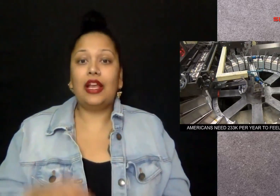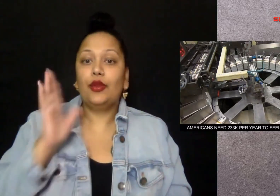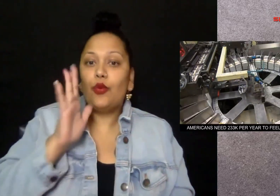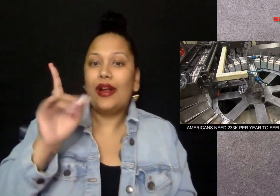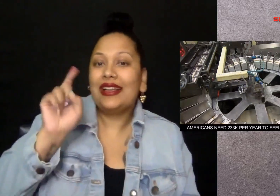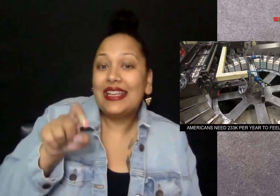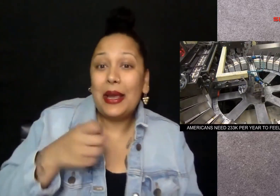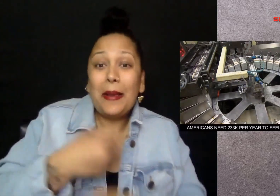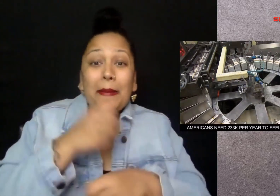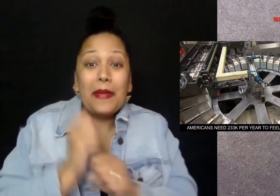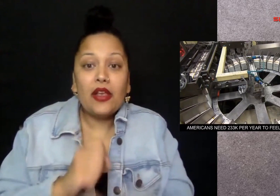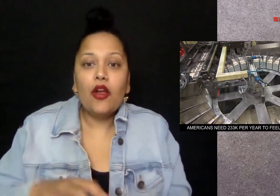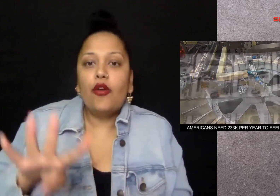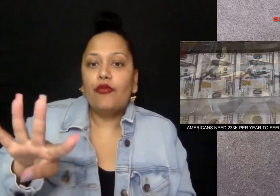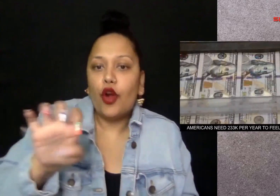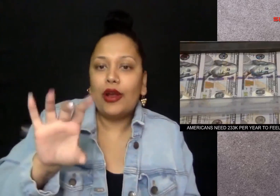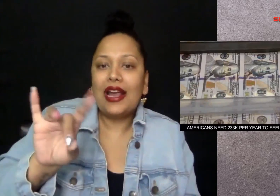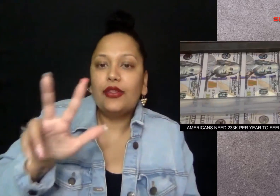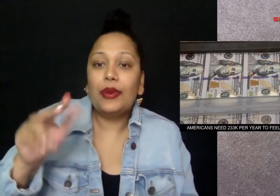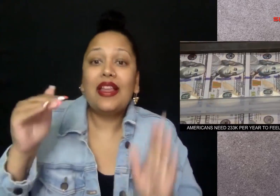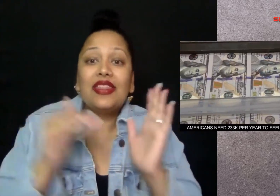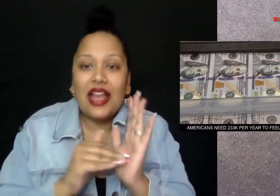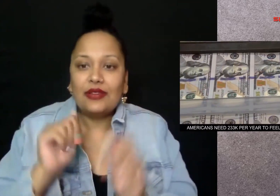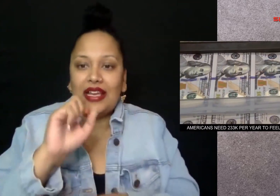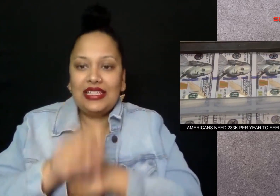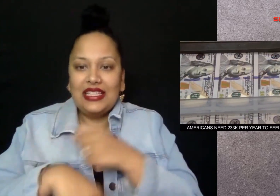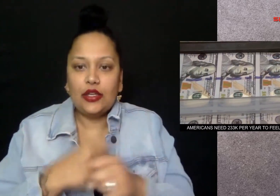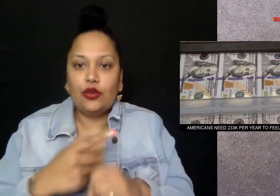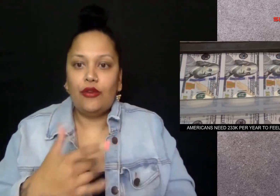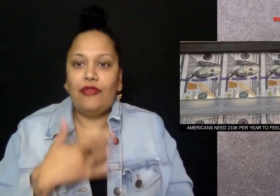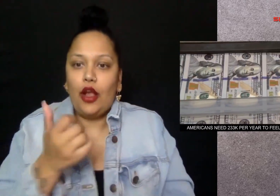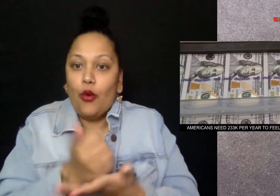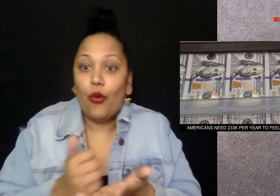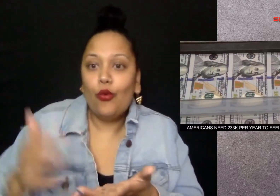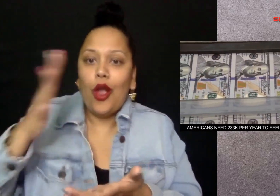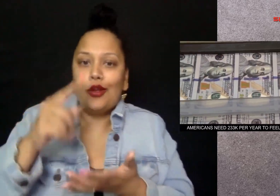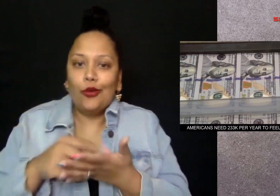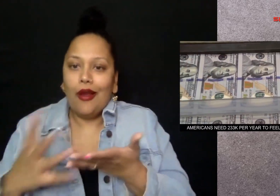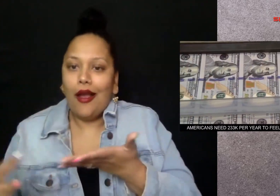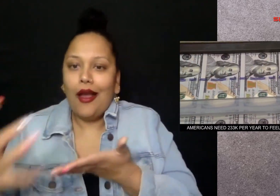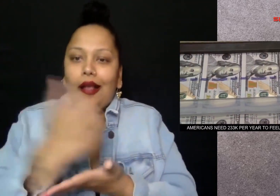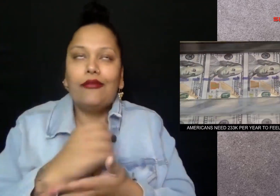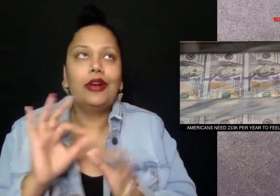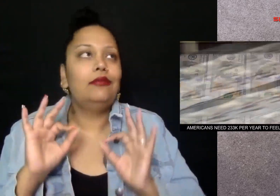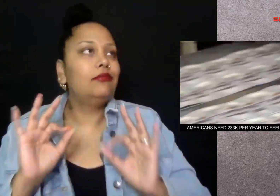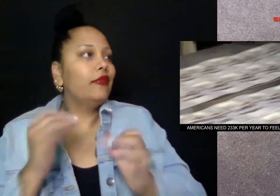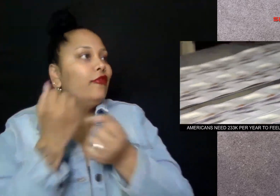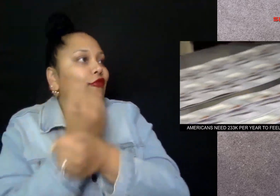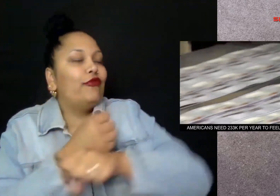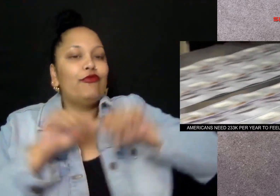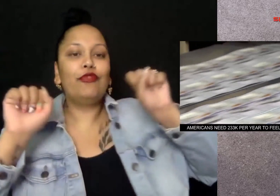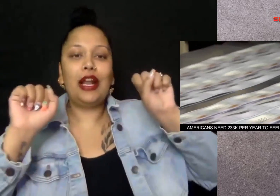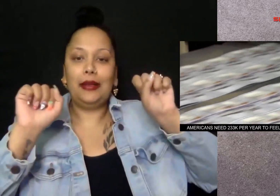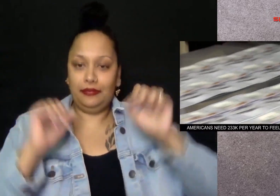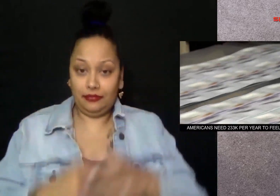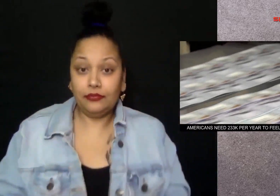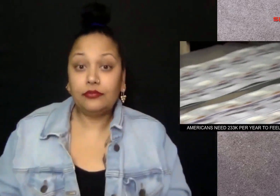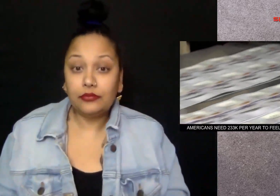year to feel financially secure and they would need to make $483,000 a year to feel rich or to